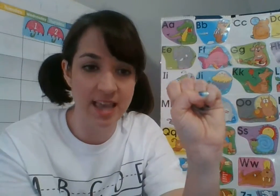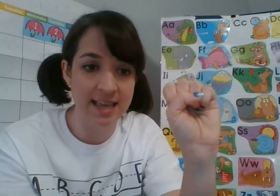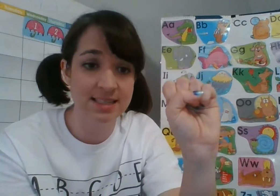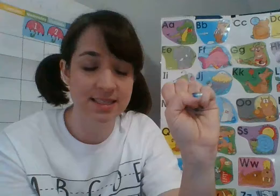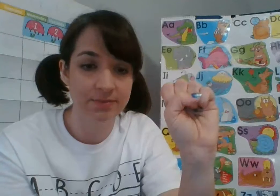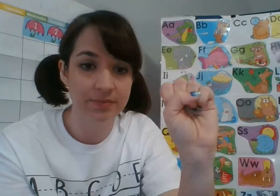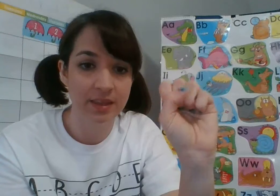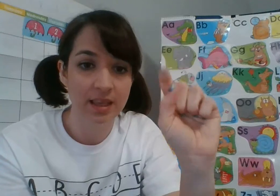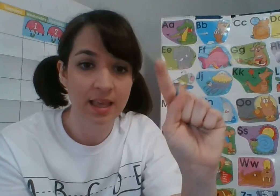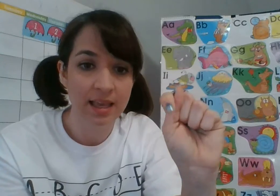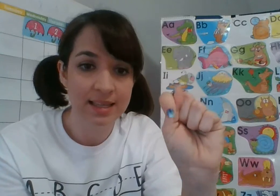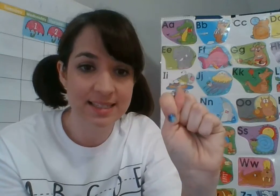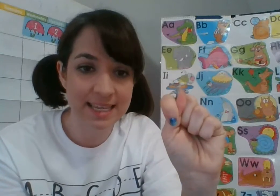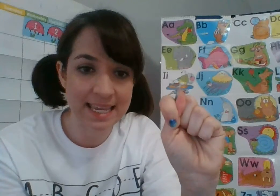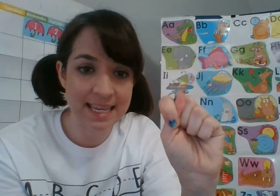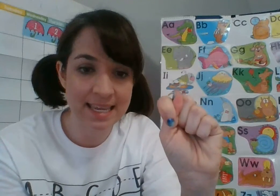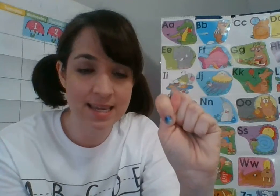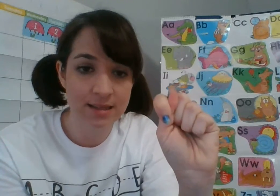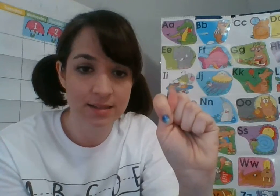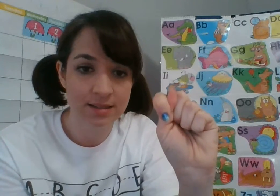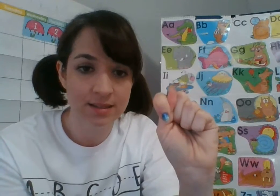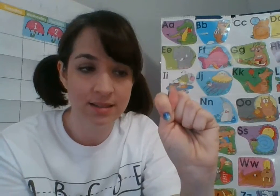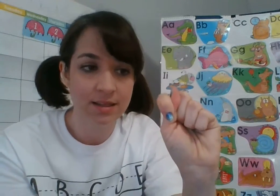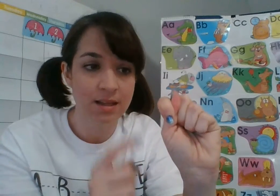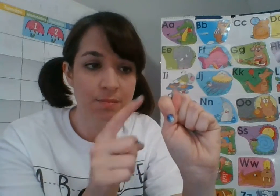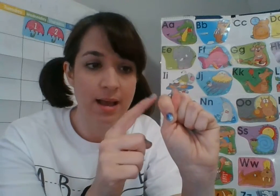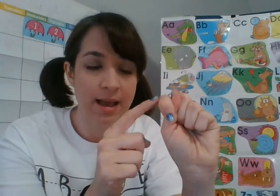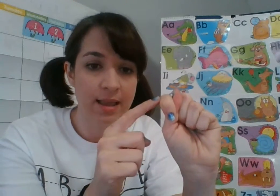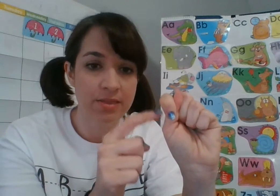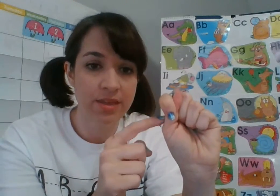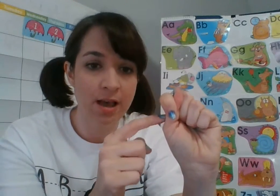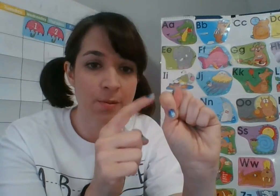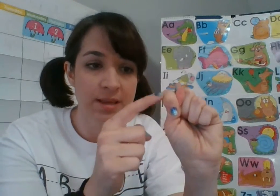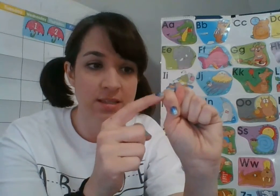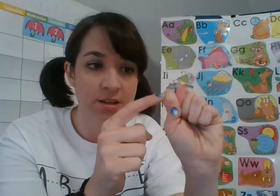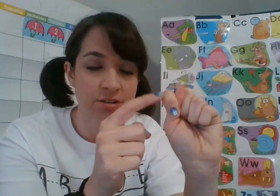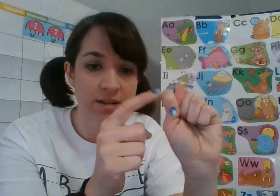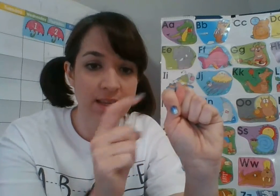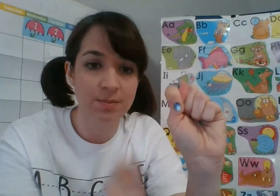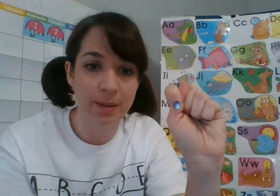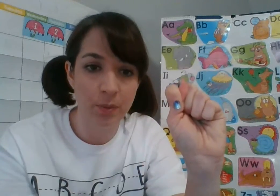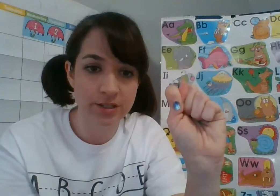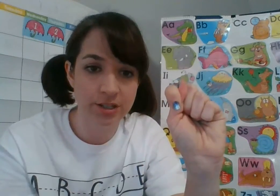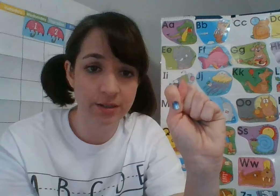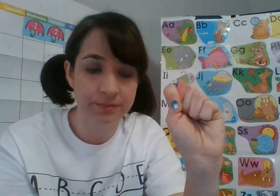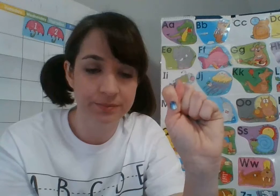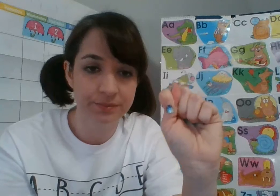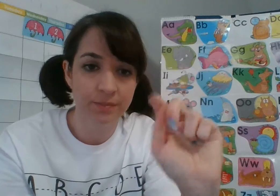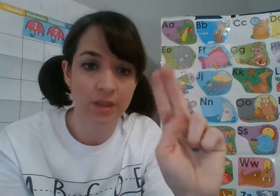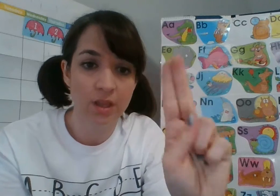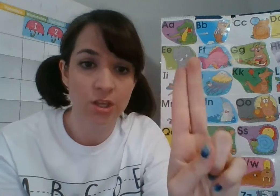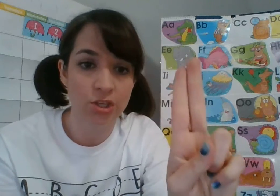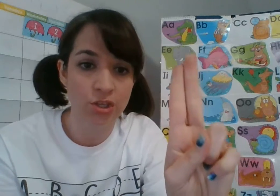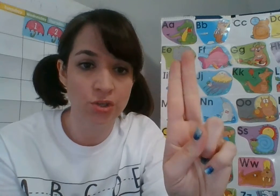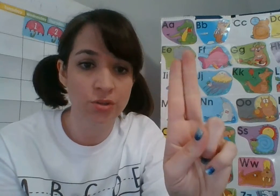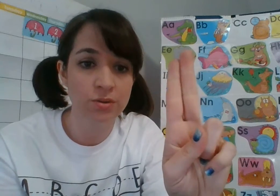S, T, my thumb is underneath my pointer. U,